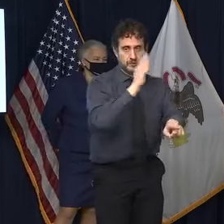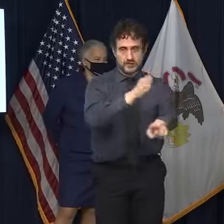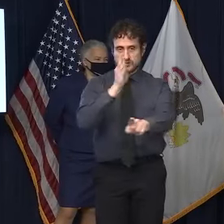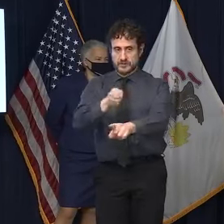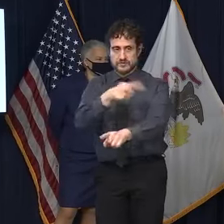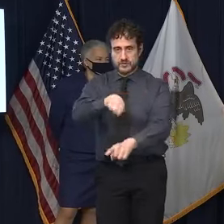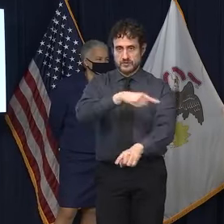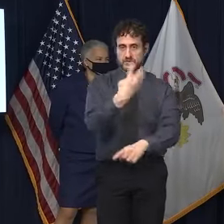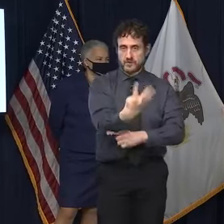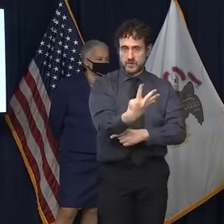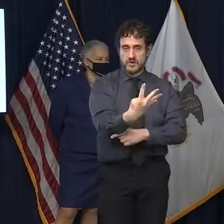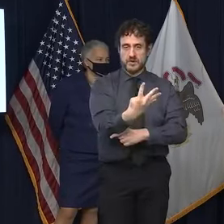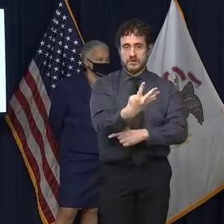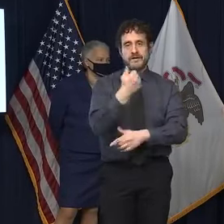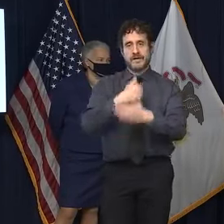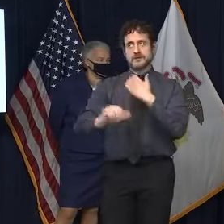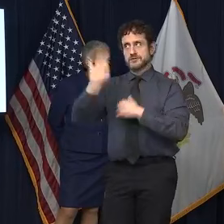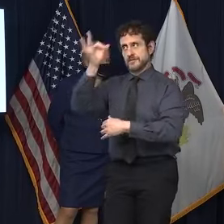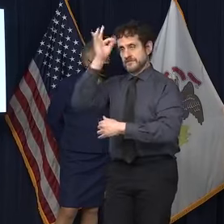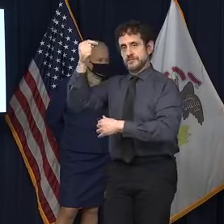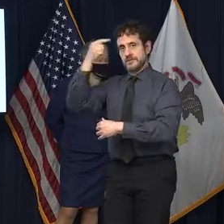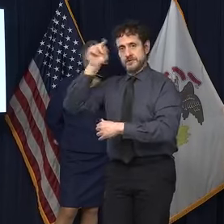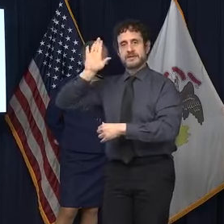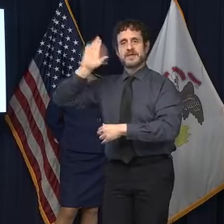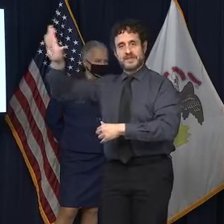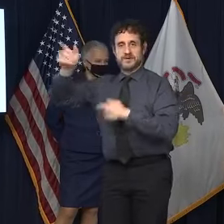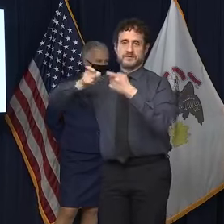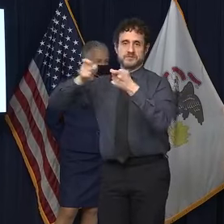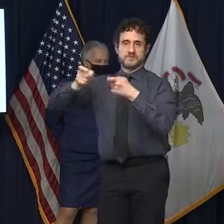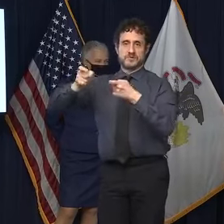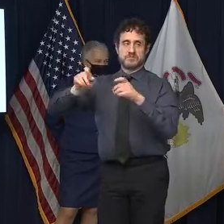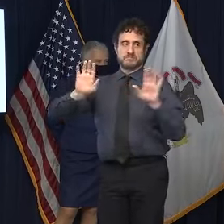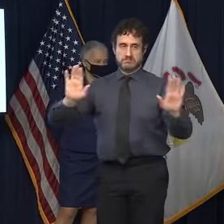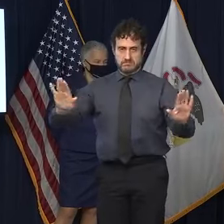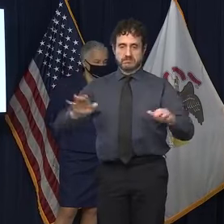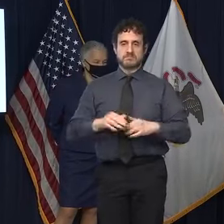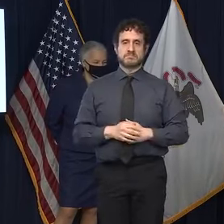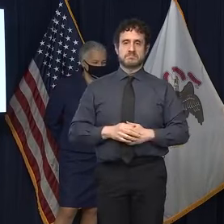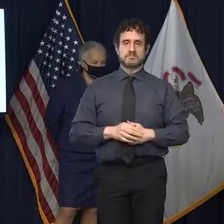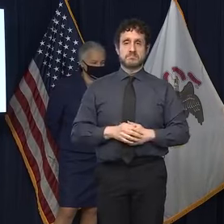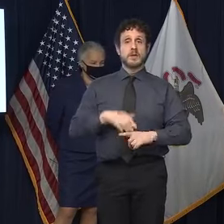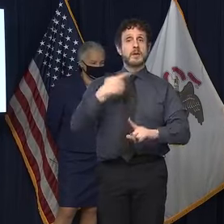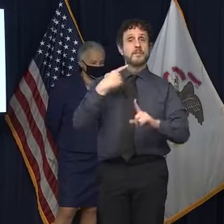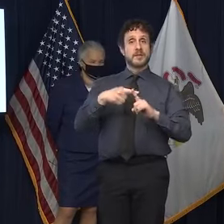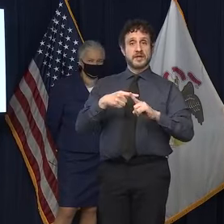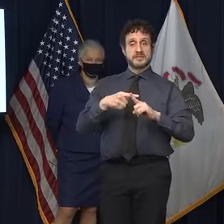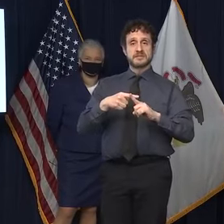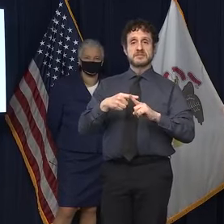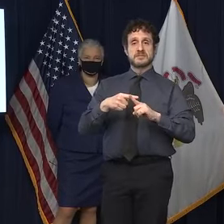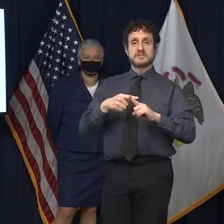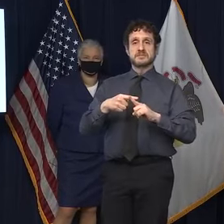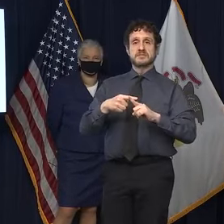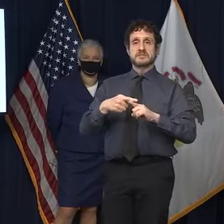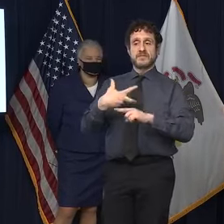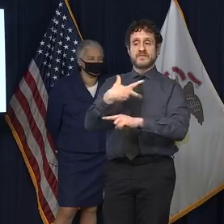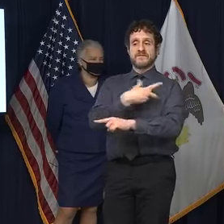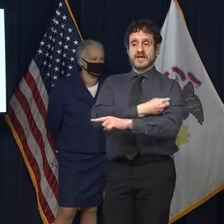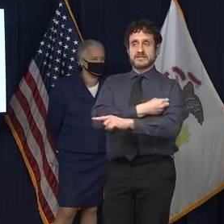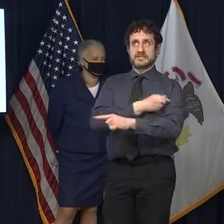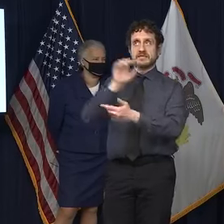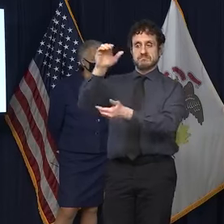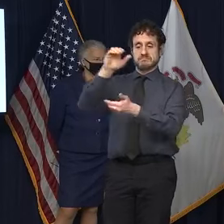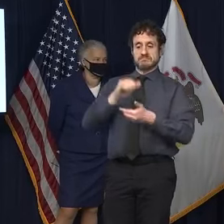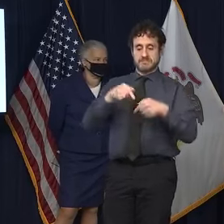And those are under the federal government's control, as were the shipments that have come to the state of Illinois